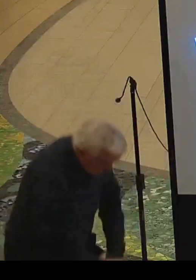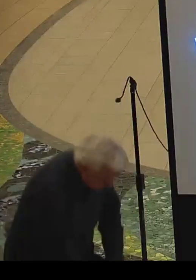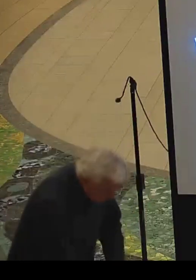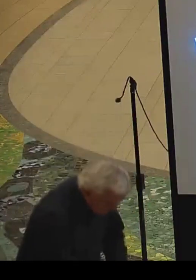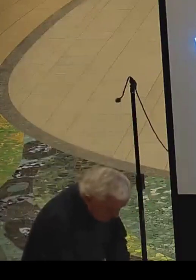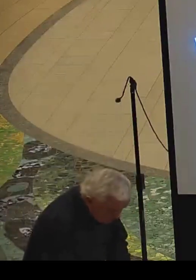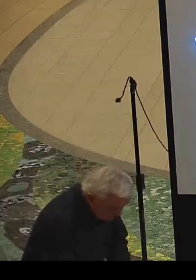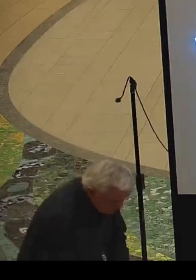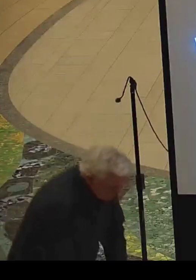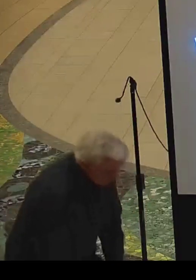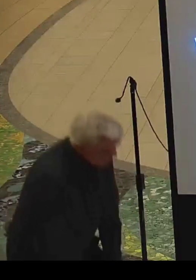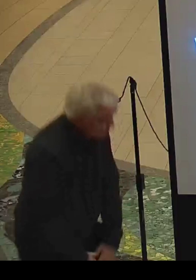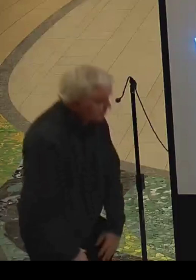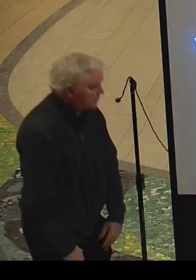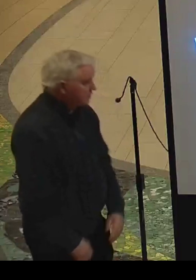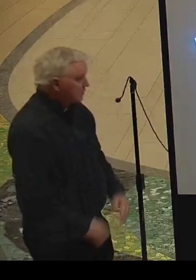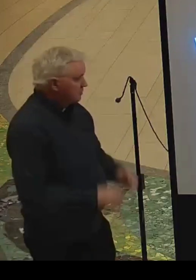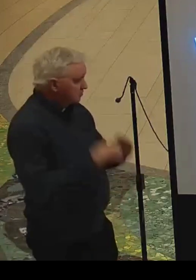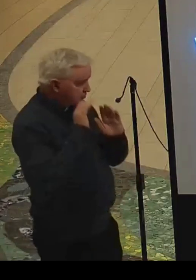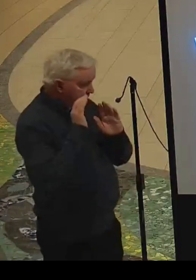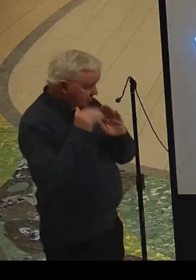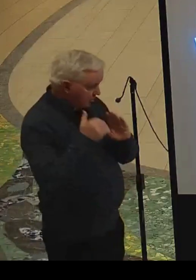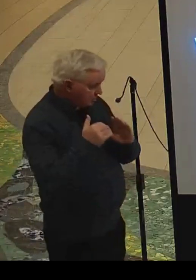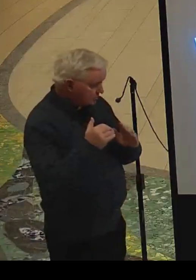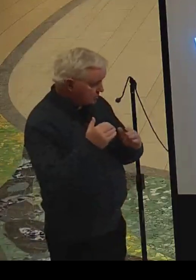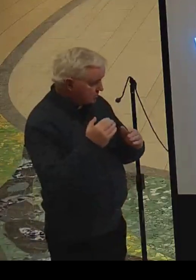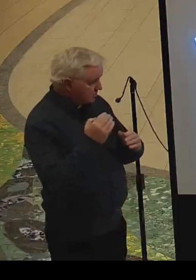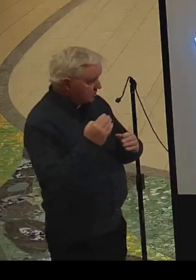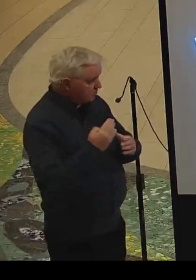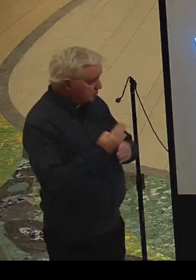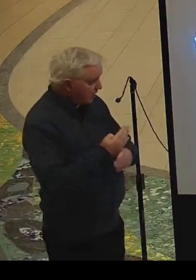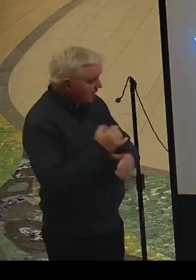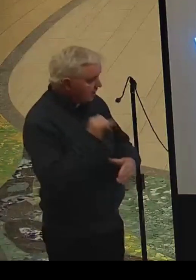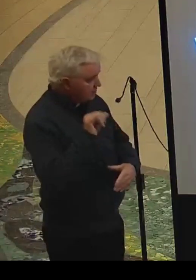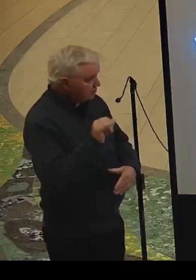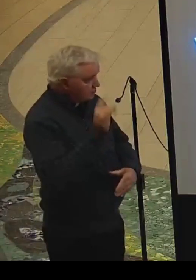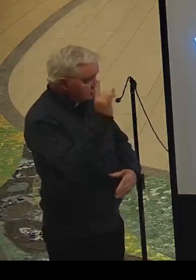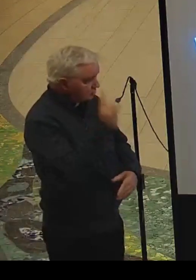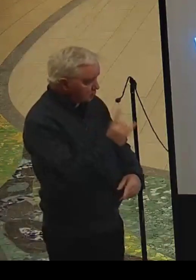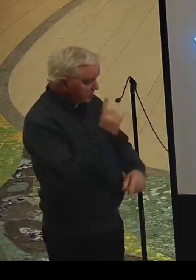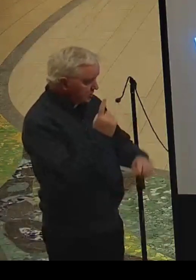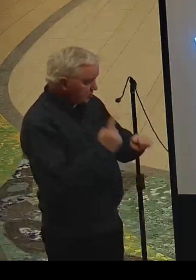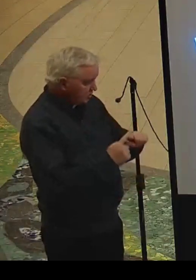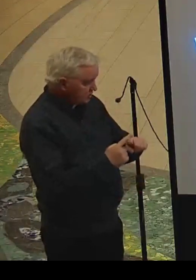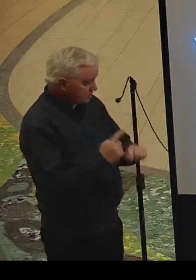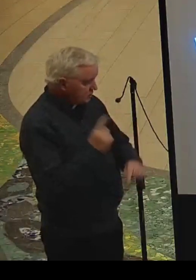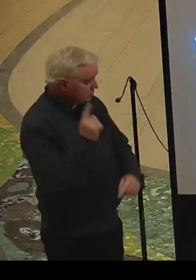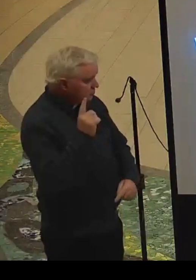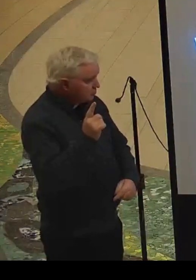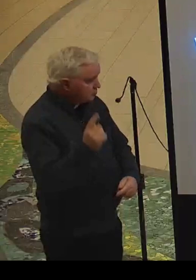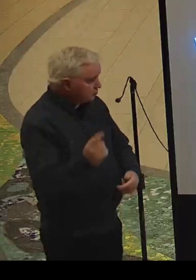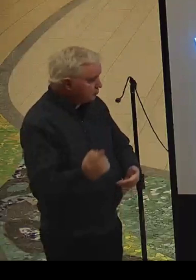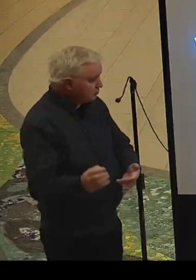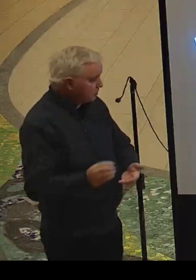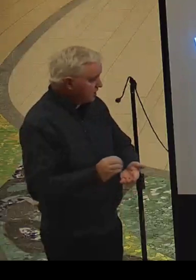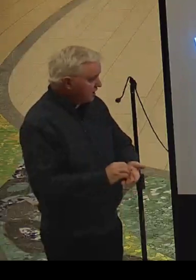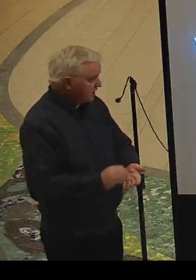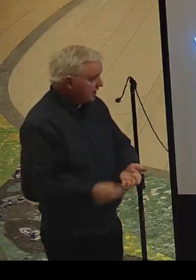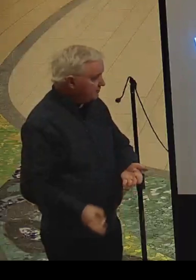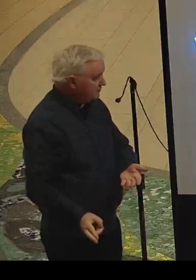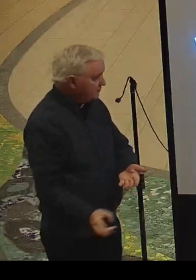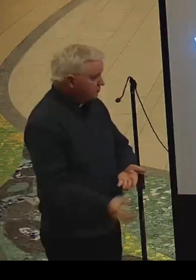because by your holy cross you